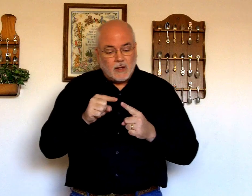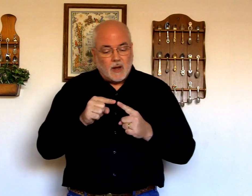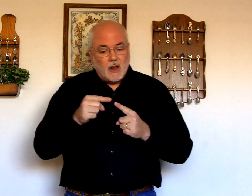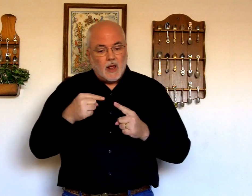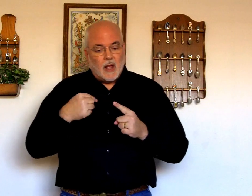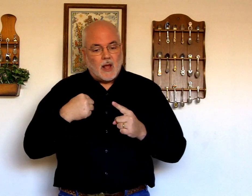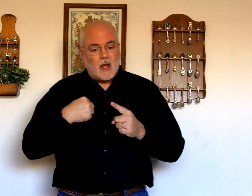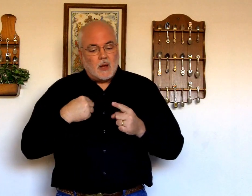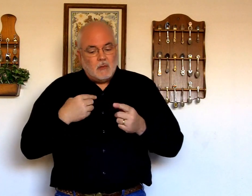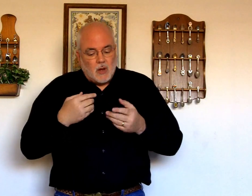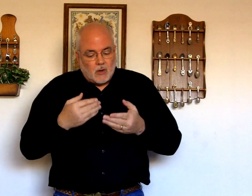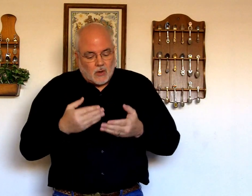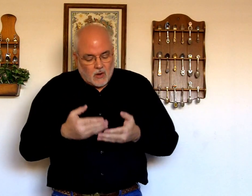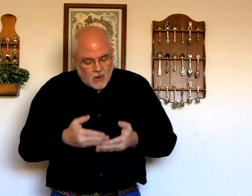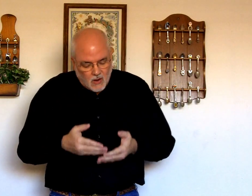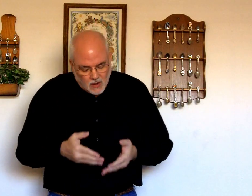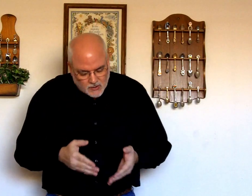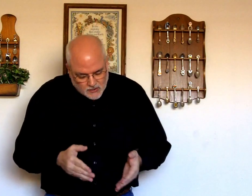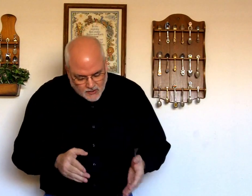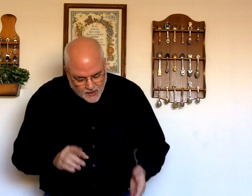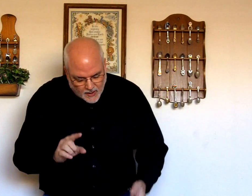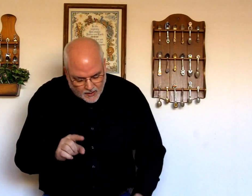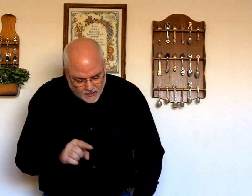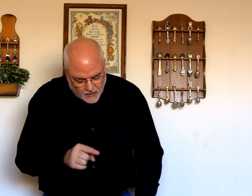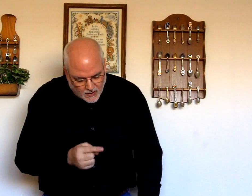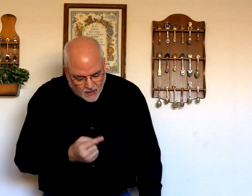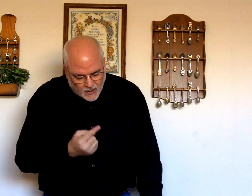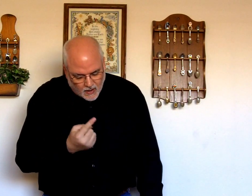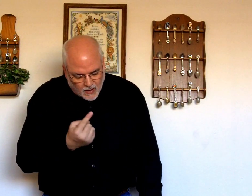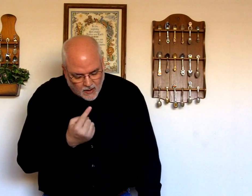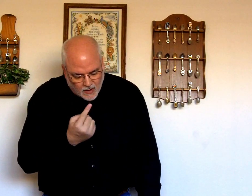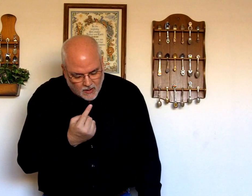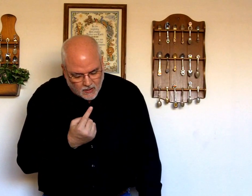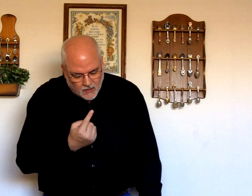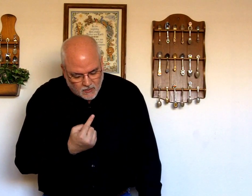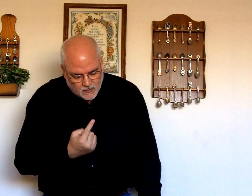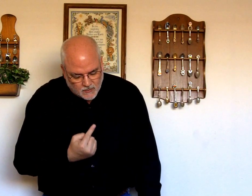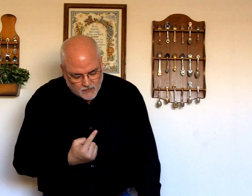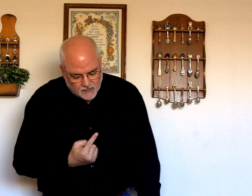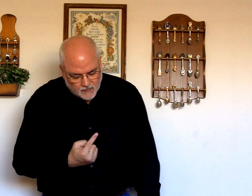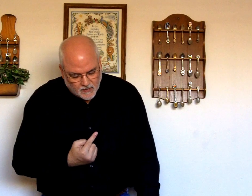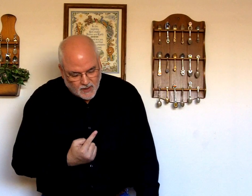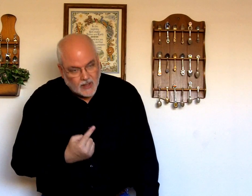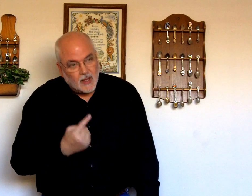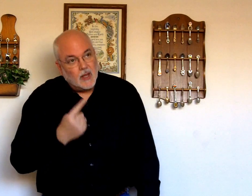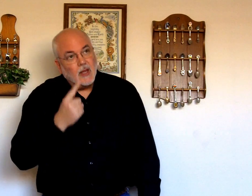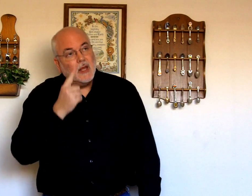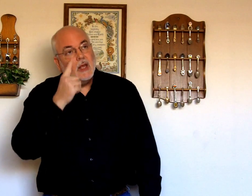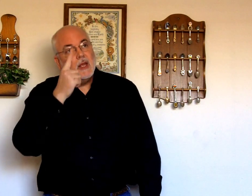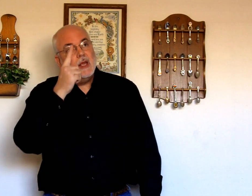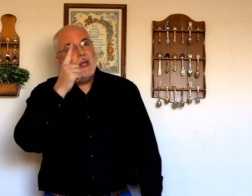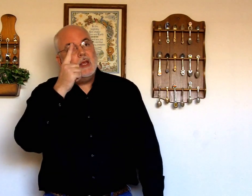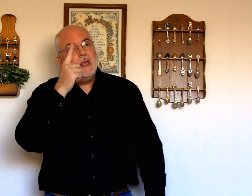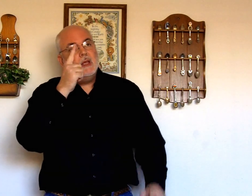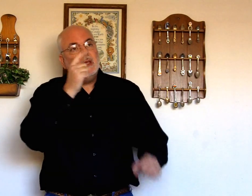I'm lost and alone, he